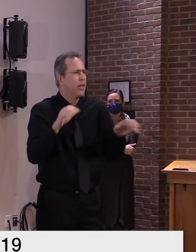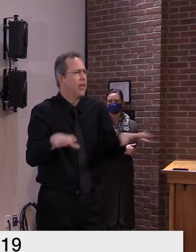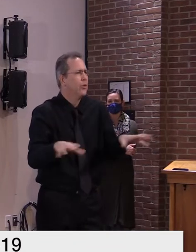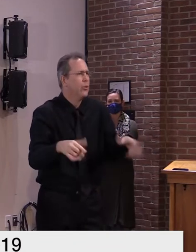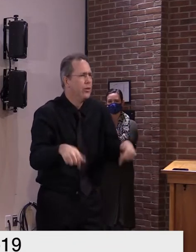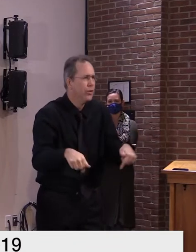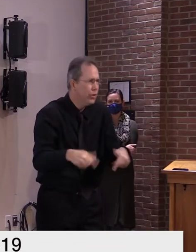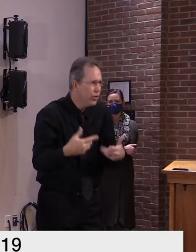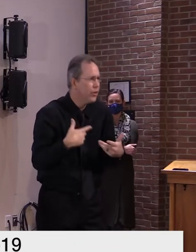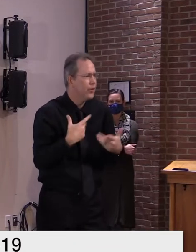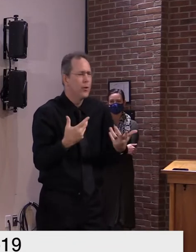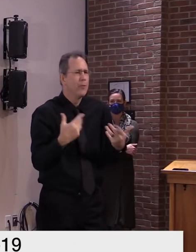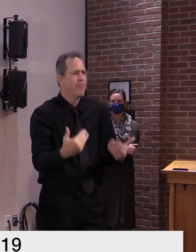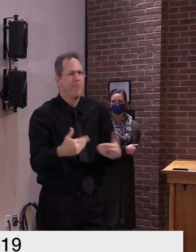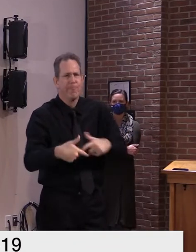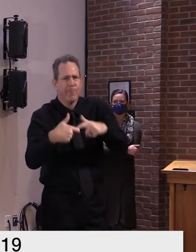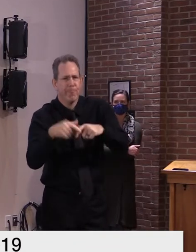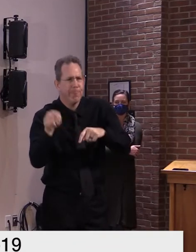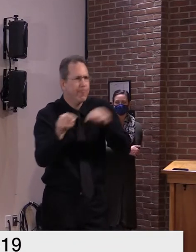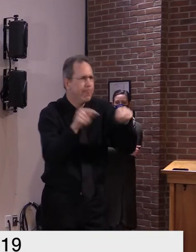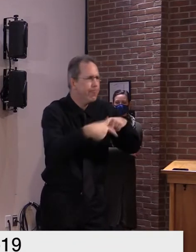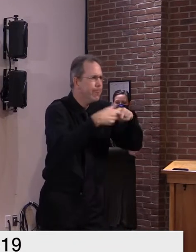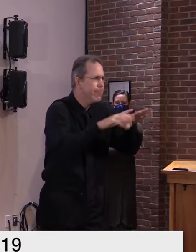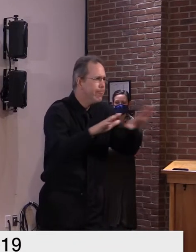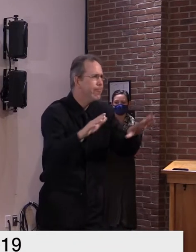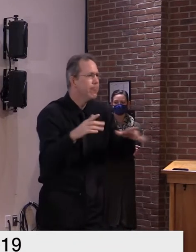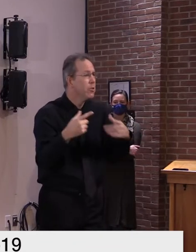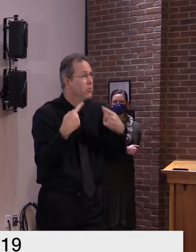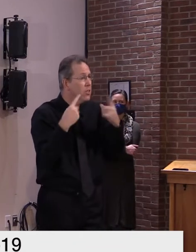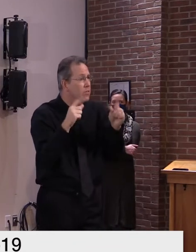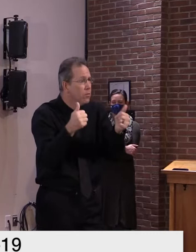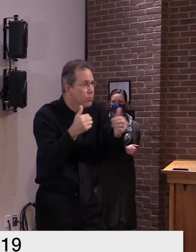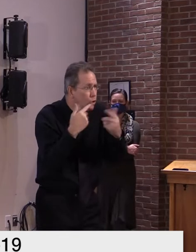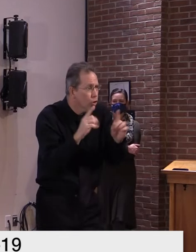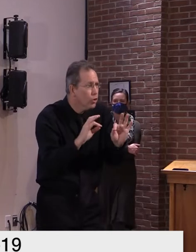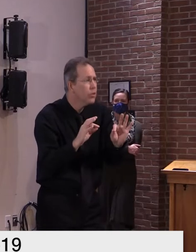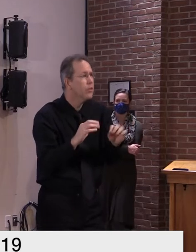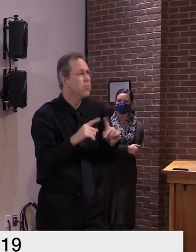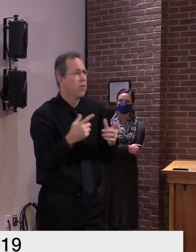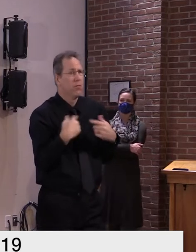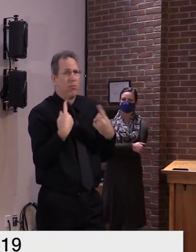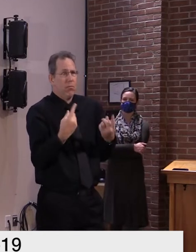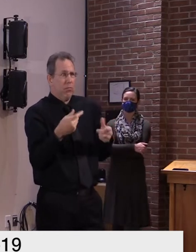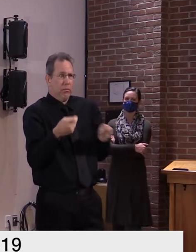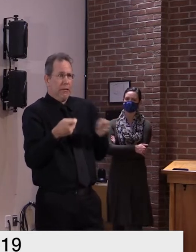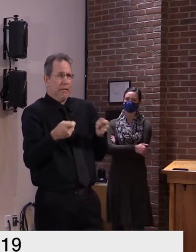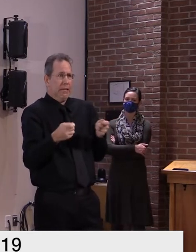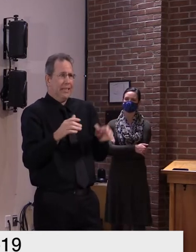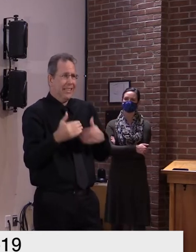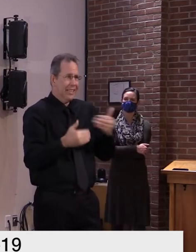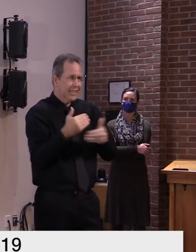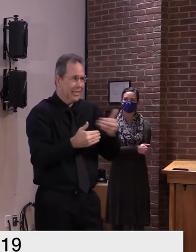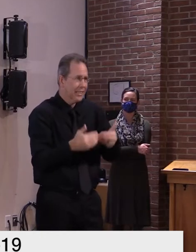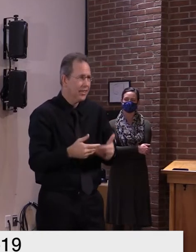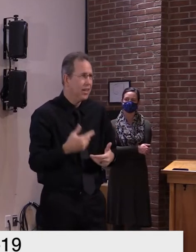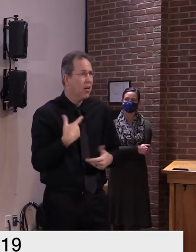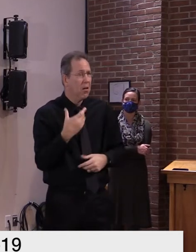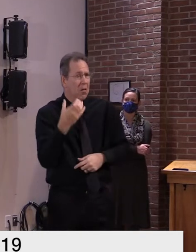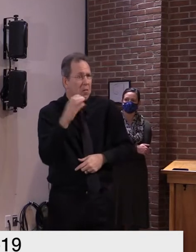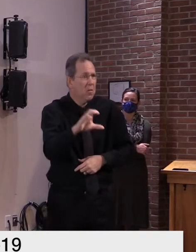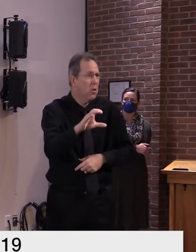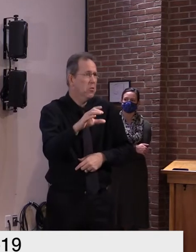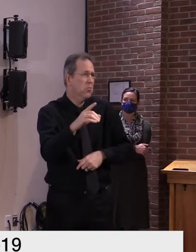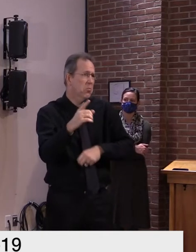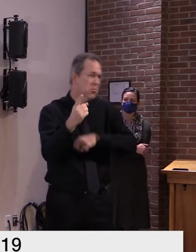we've been quite successful from the beginning without the enforcement mechanism vermonters have been very compliant